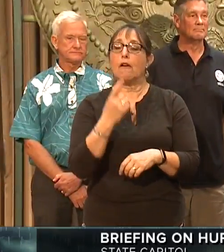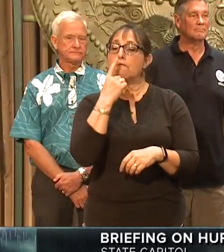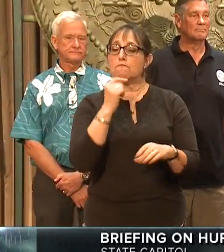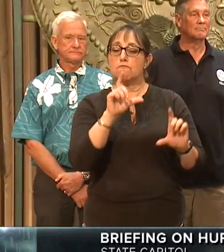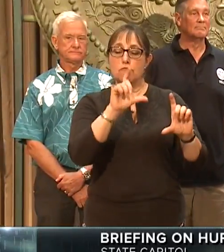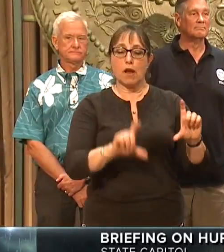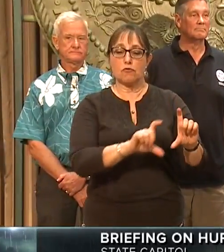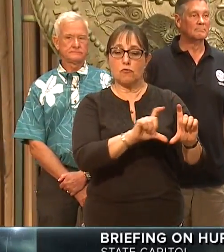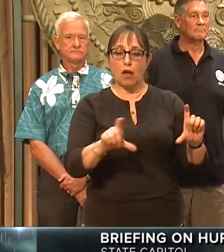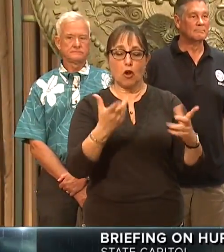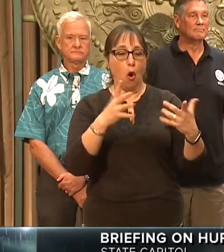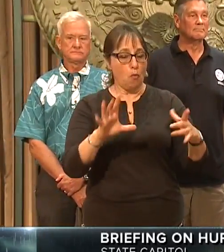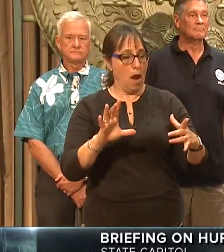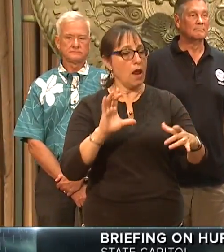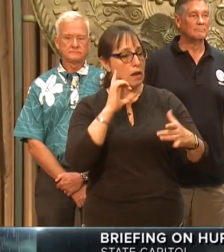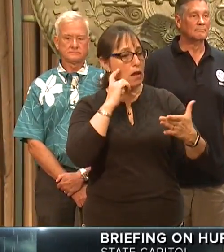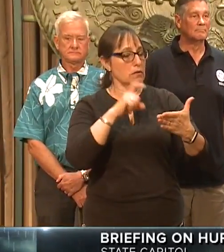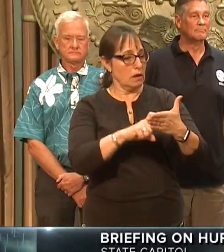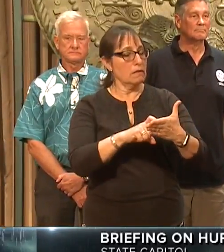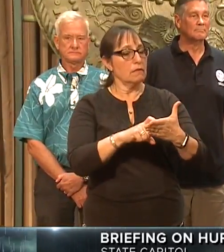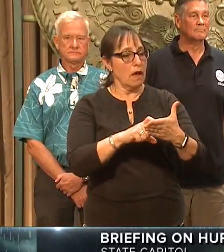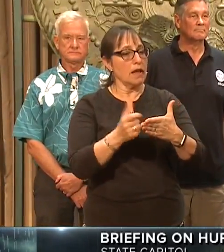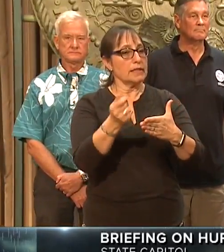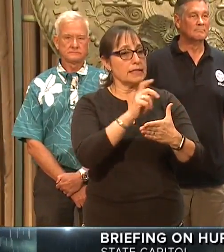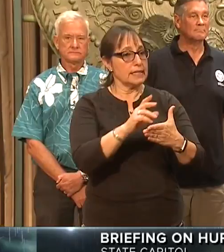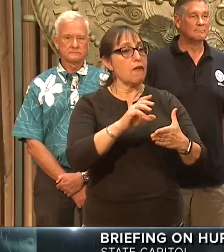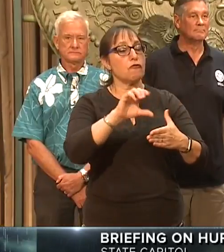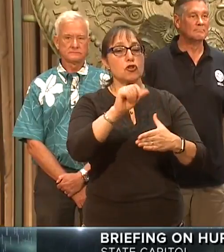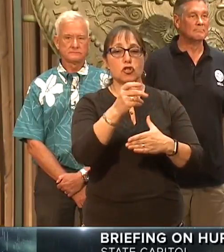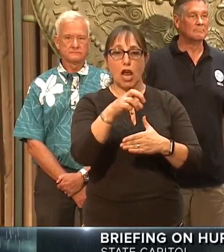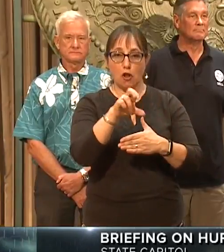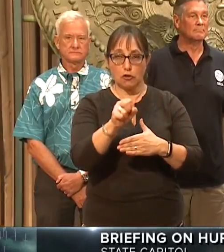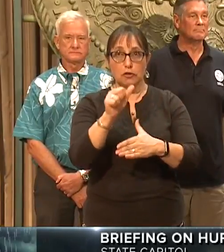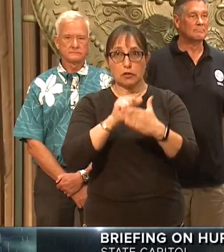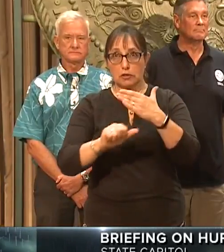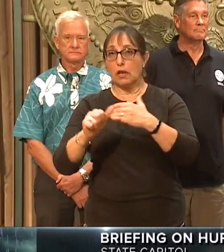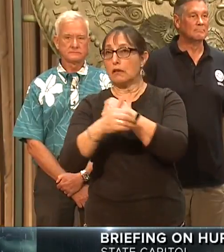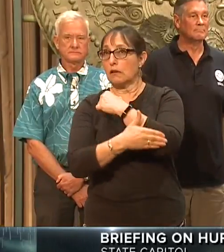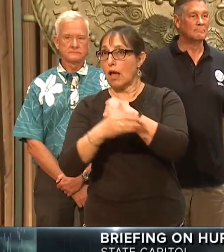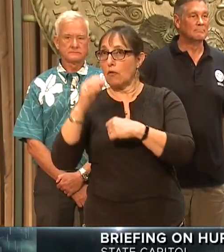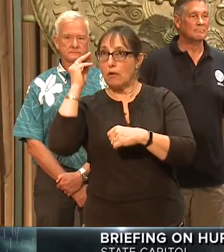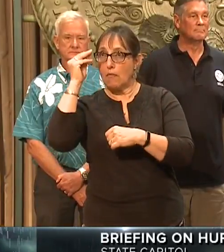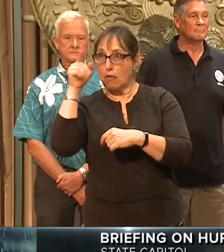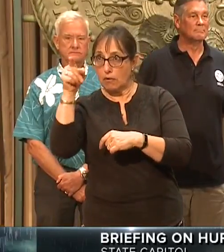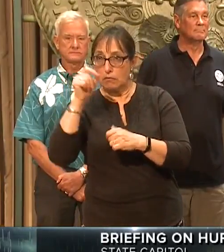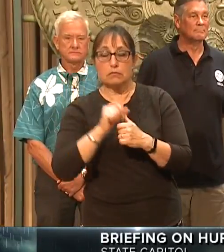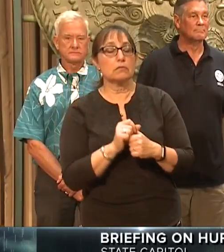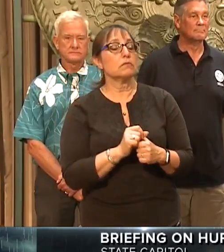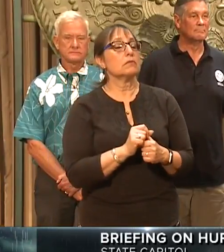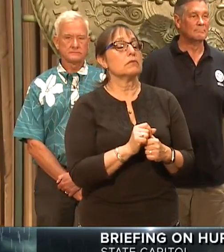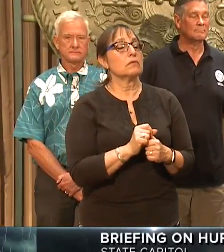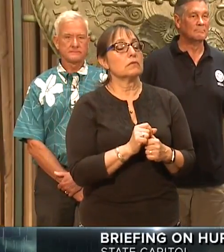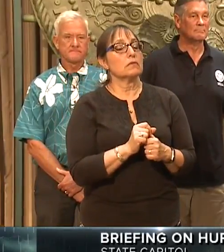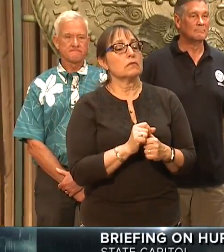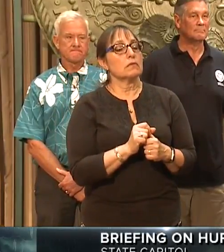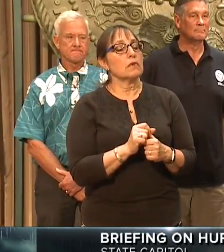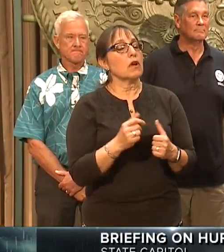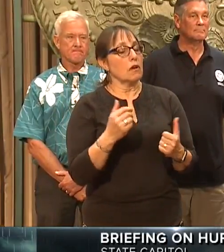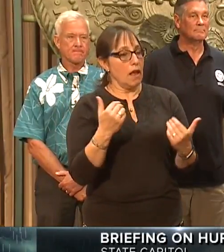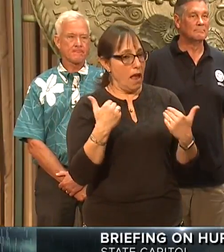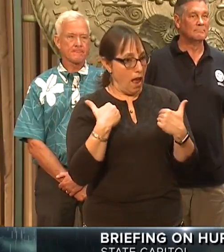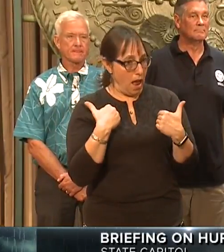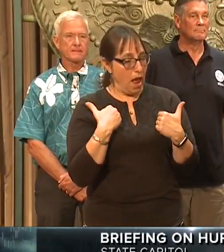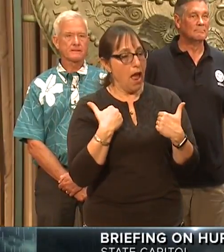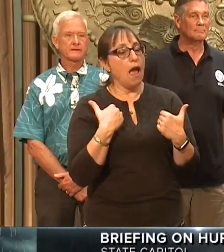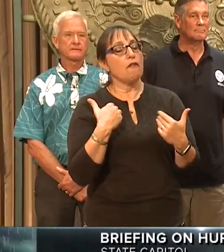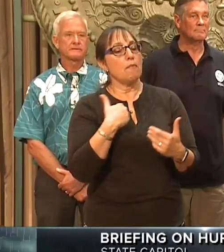number of potential shelters in the County of Maui in the event that we do need to open them should the storm require that. We do have members of the